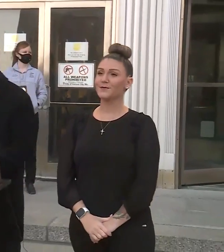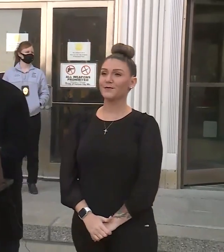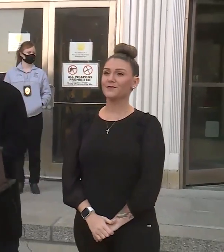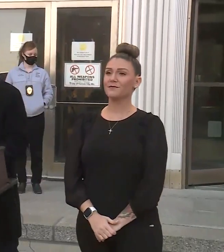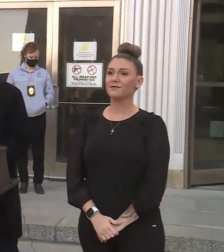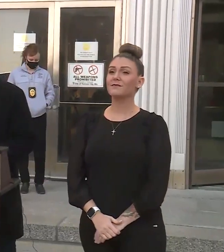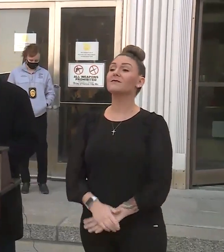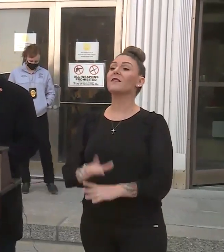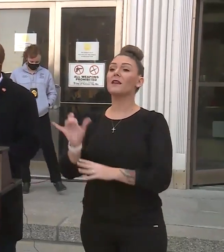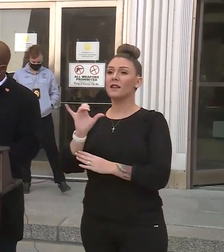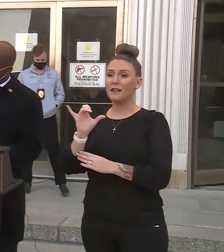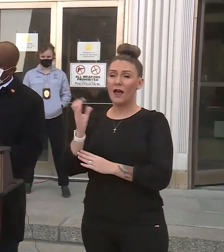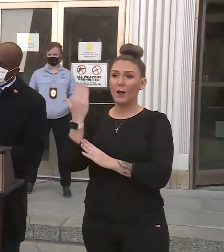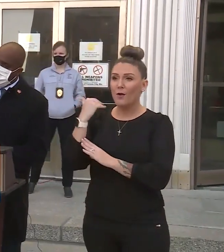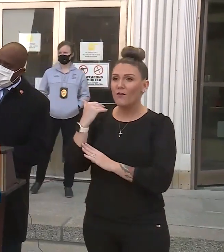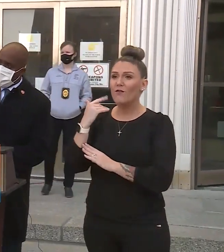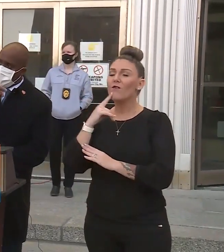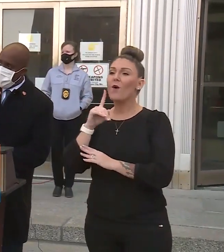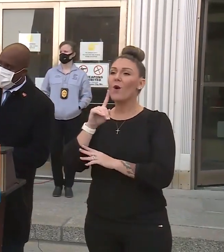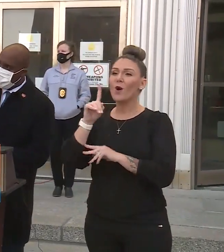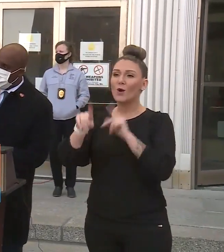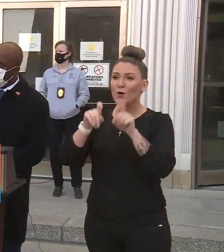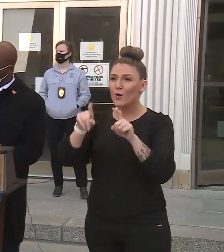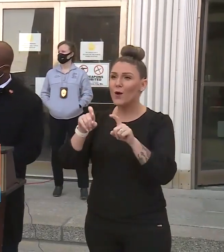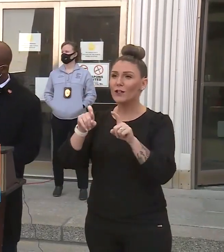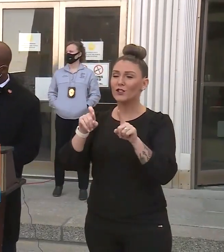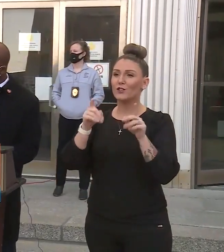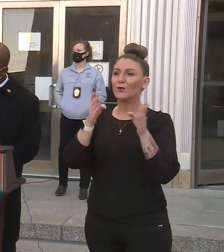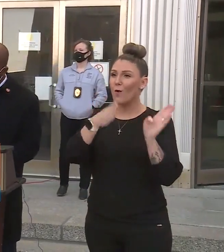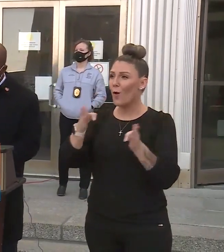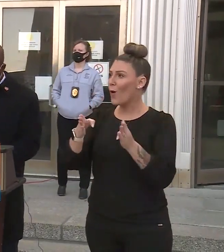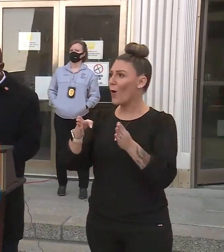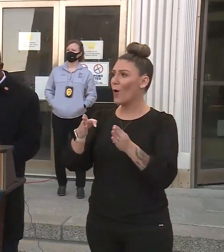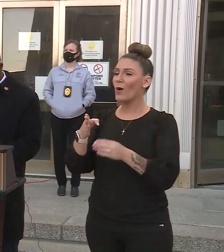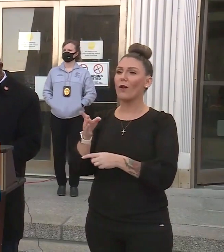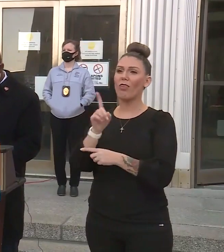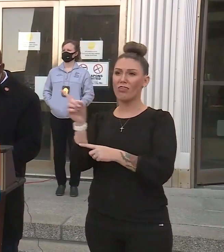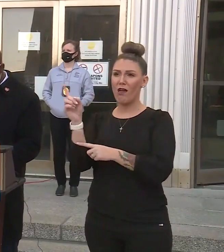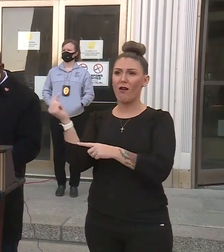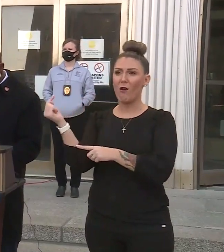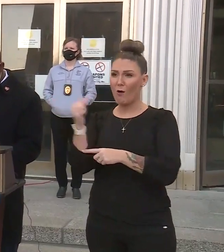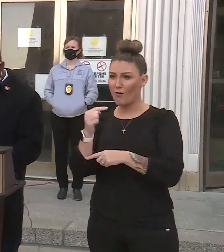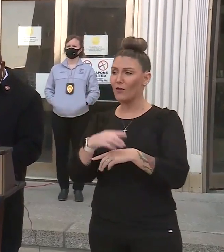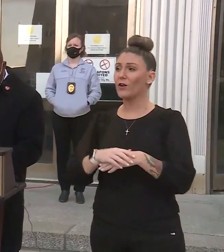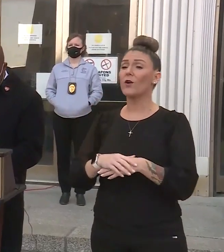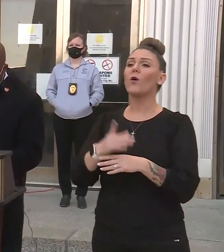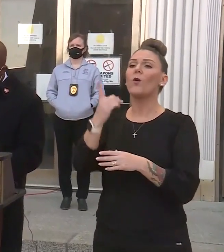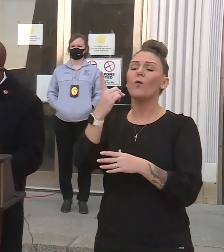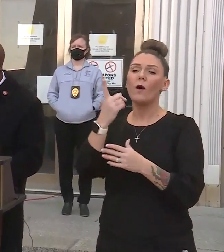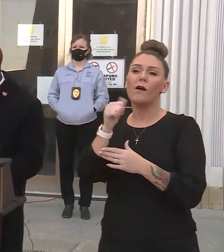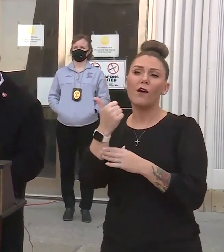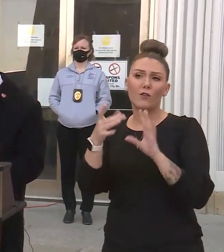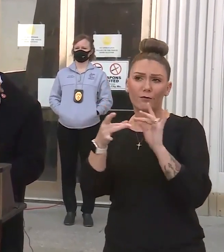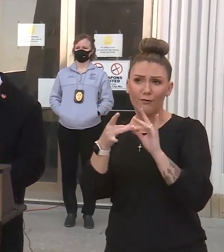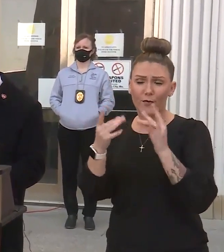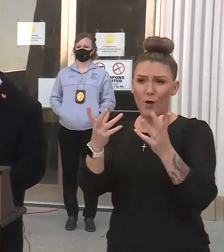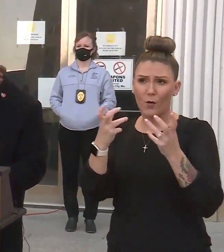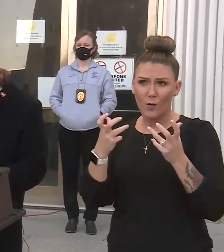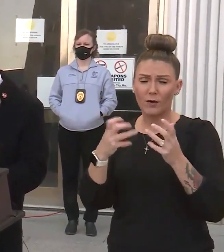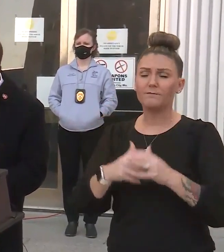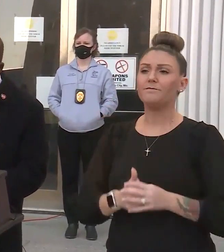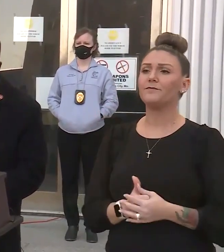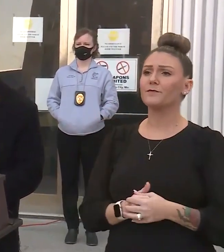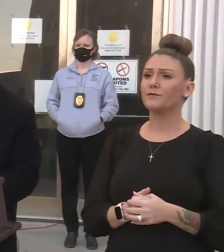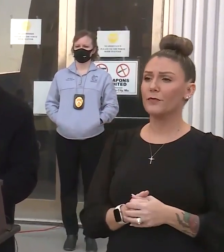Like before, we'll do questions in order this direction over. I will note one other thing that I wanted to